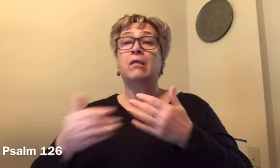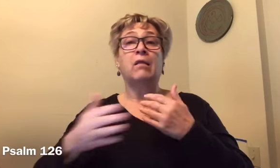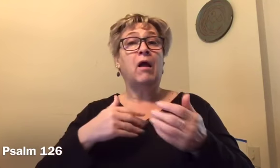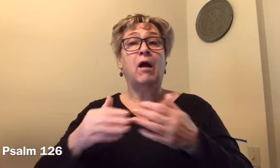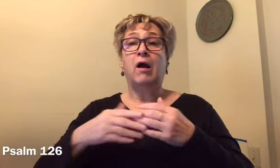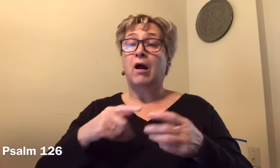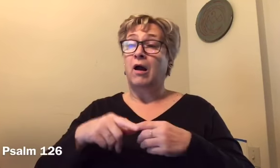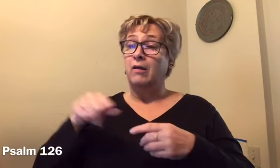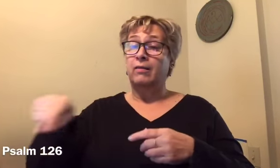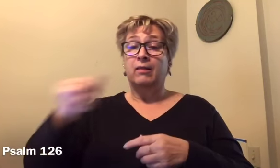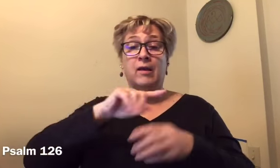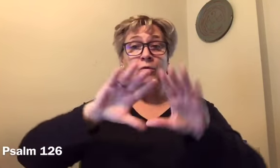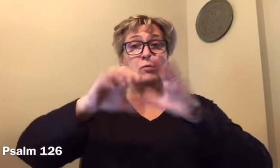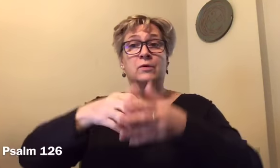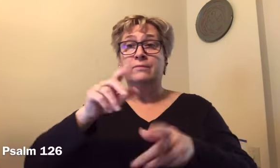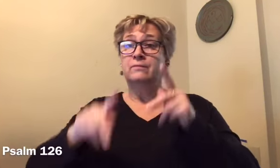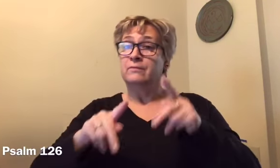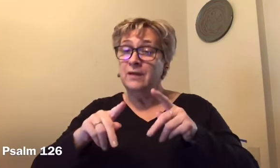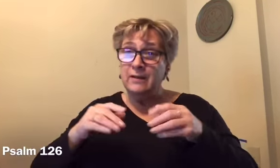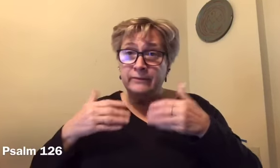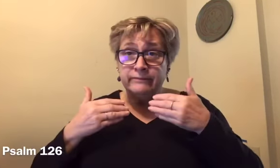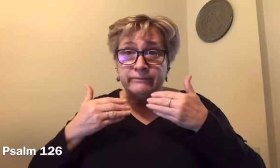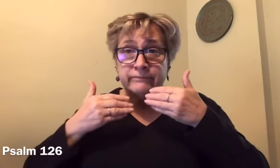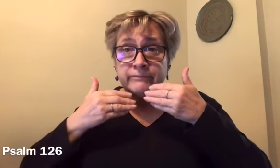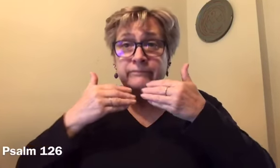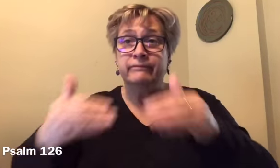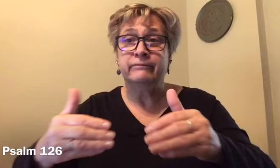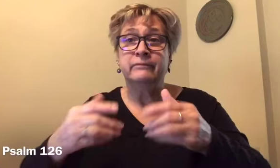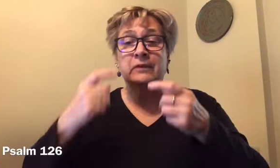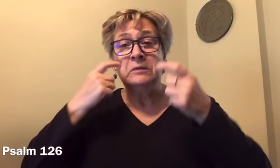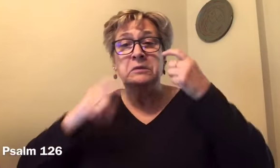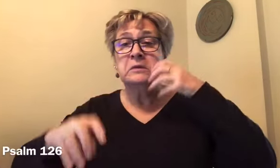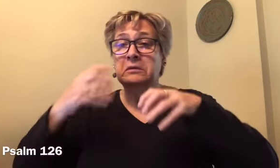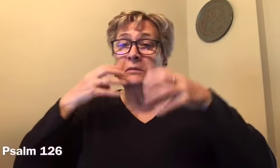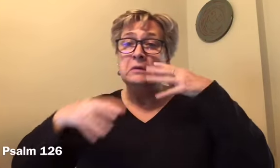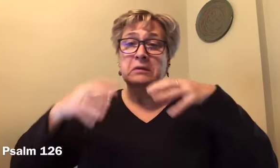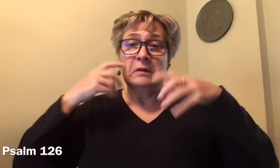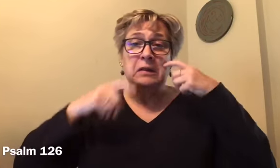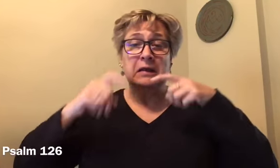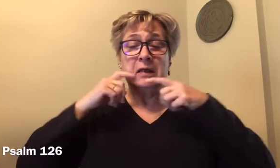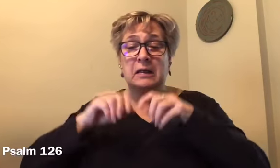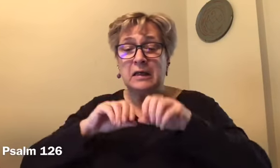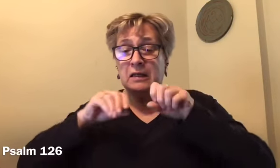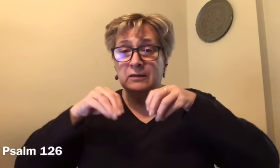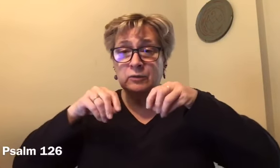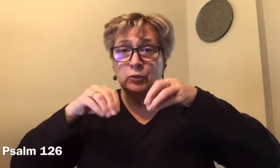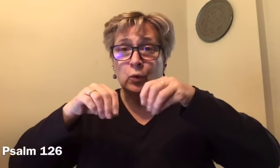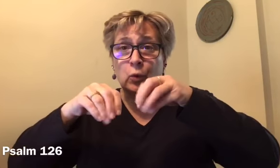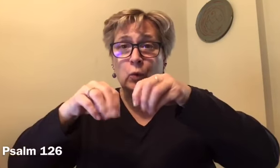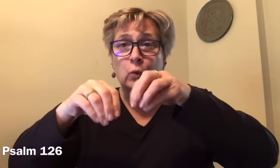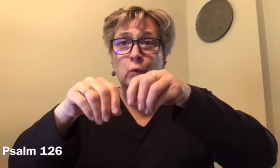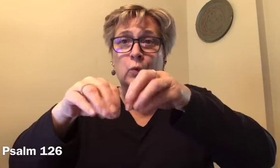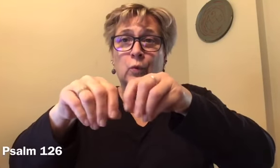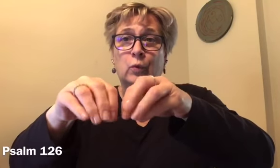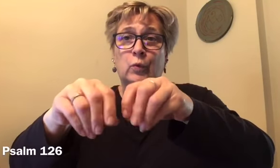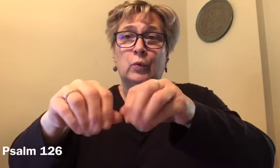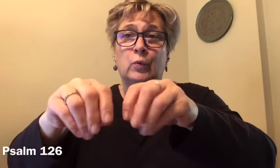Although they go forth weeping, carrying the seed to be sown, they shall come back